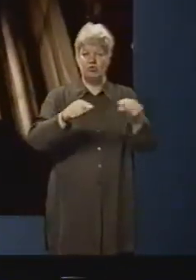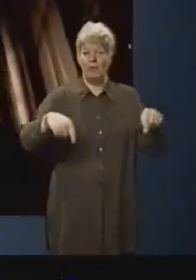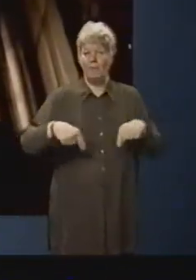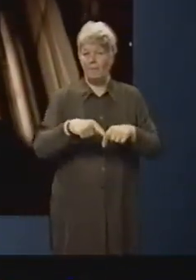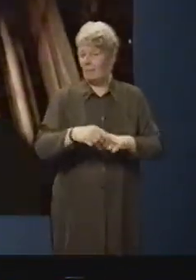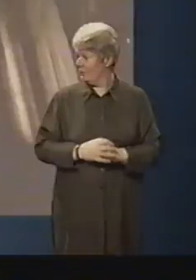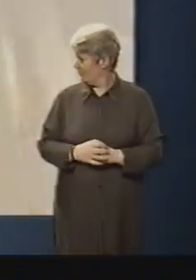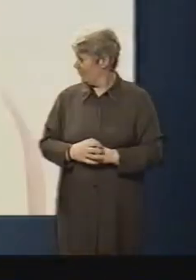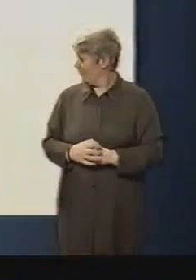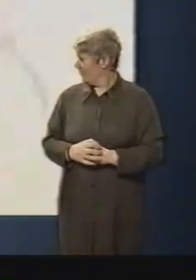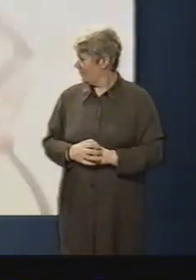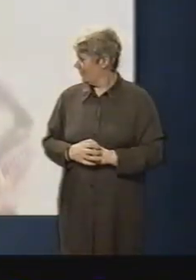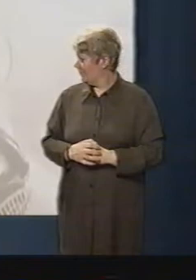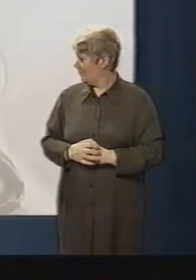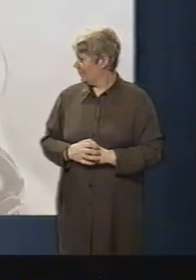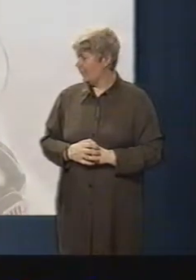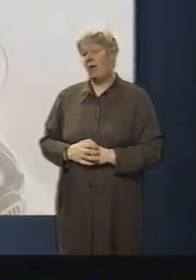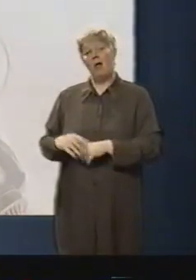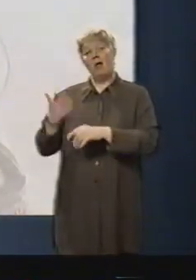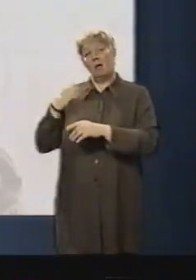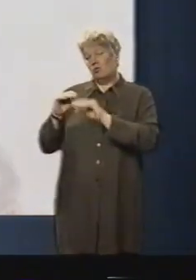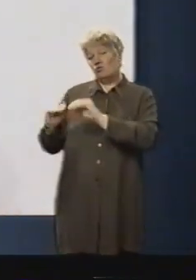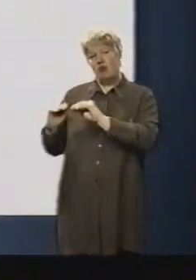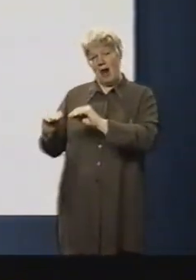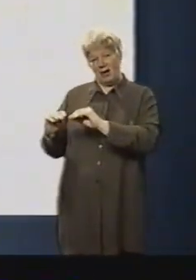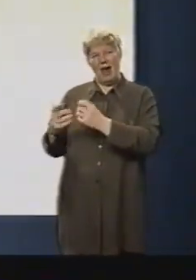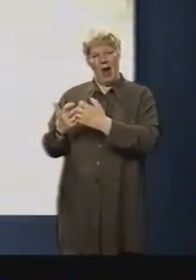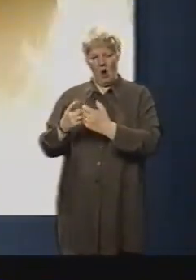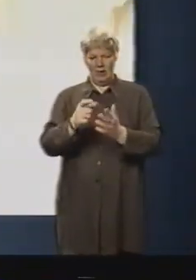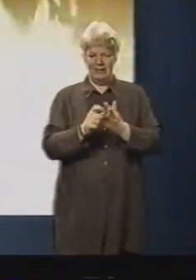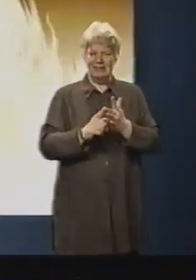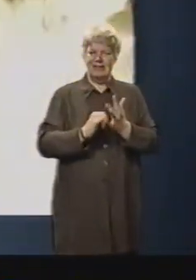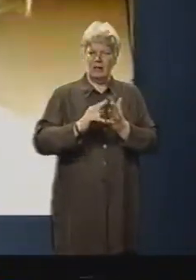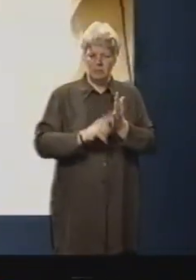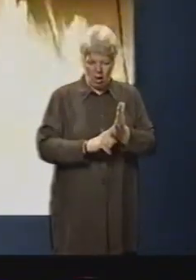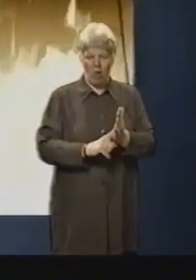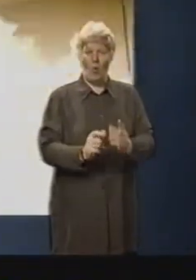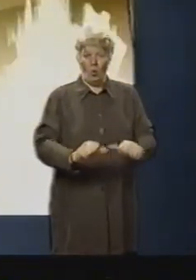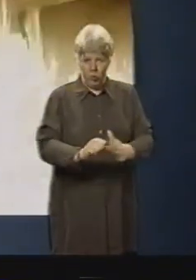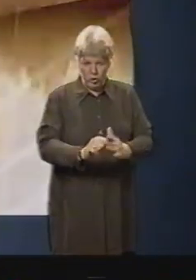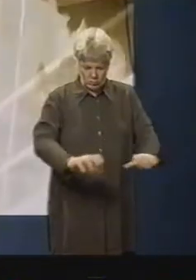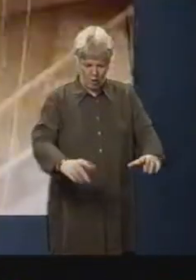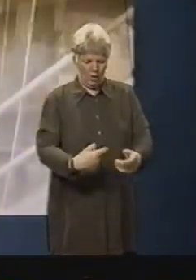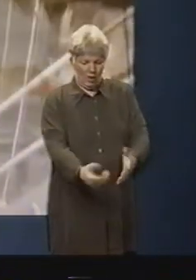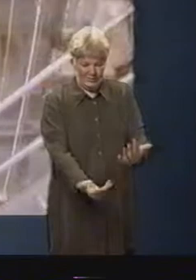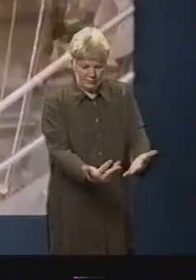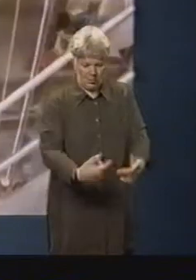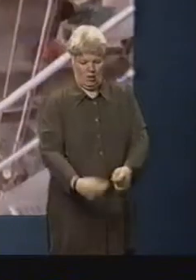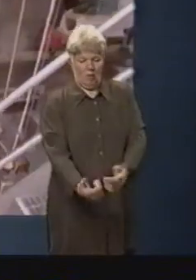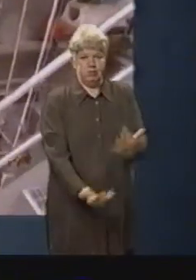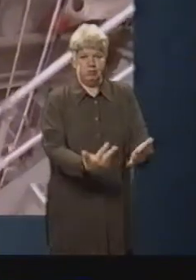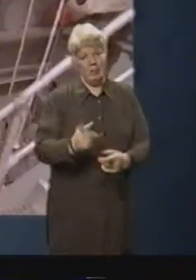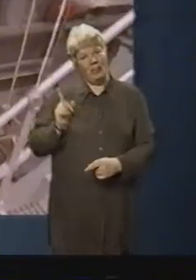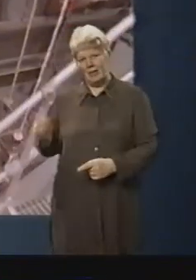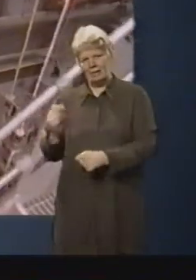The Navy used to train their recruits by igniting diesel underneath piles of wood. By contrast, this system uses gas